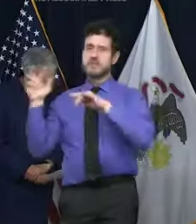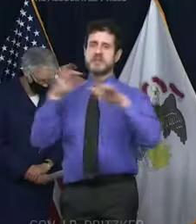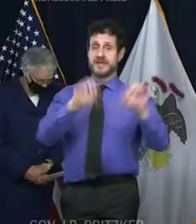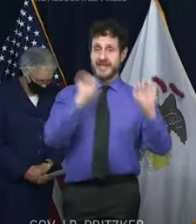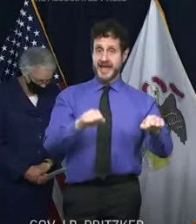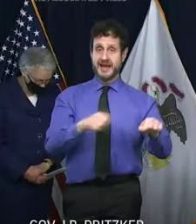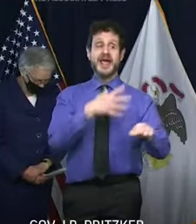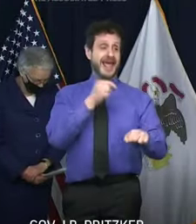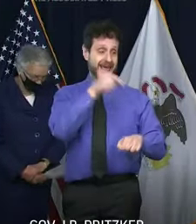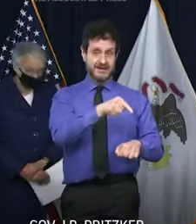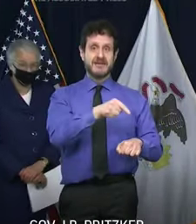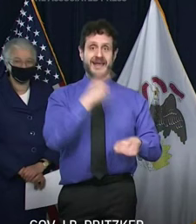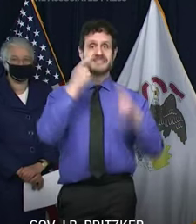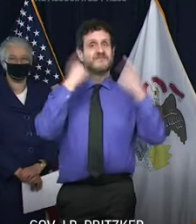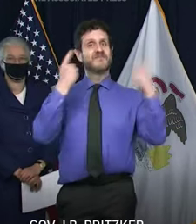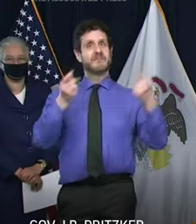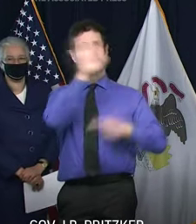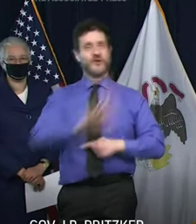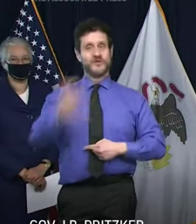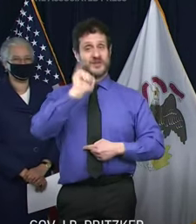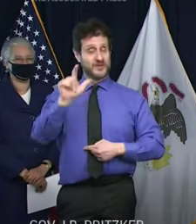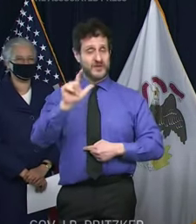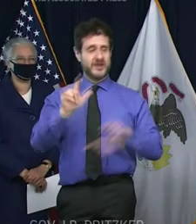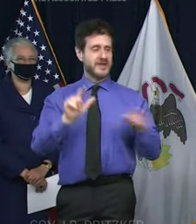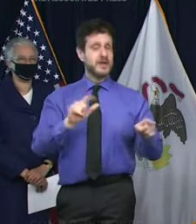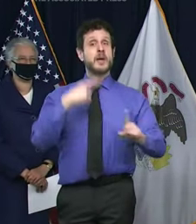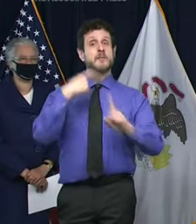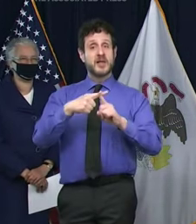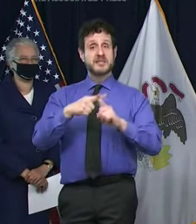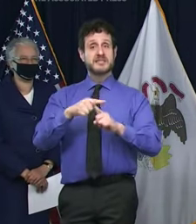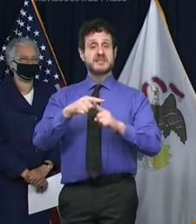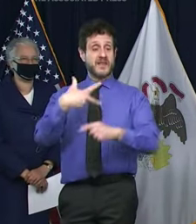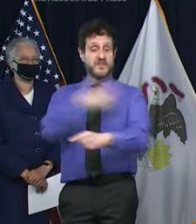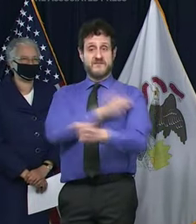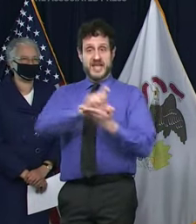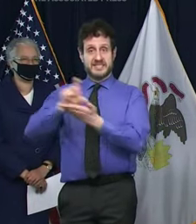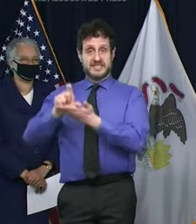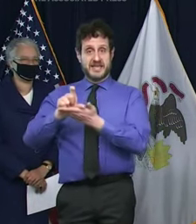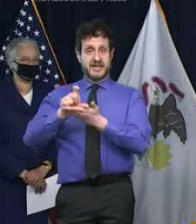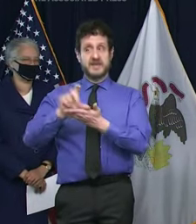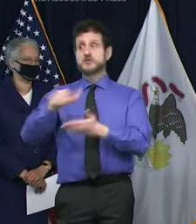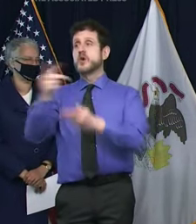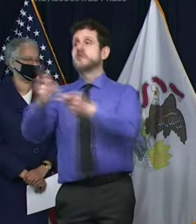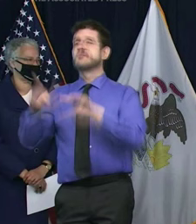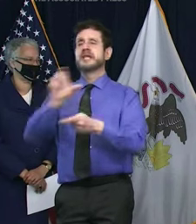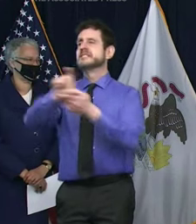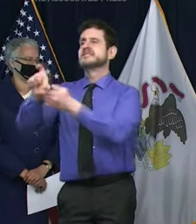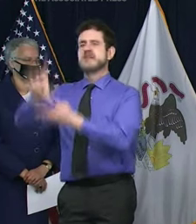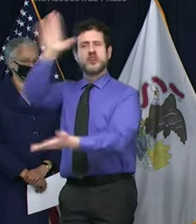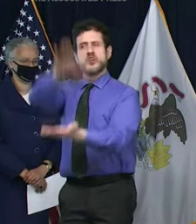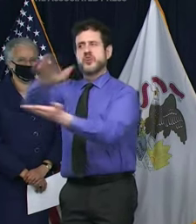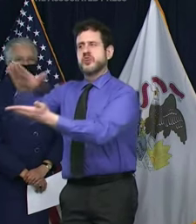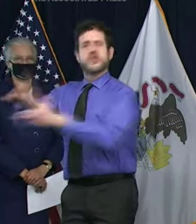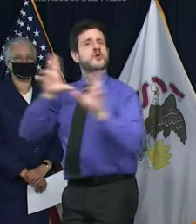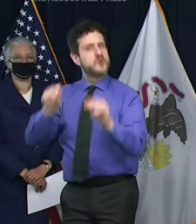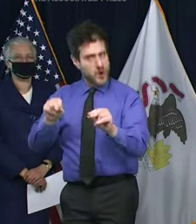And what's more, this site doesn't take away from our existing vaccine shipments, but instead brings additional vaccine doses